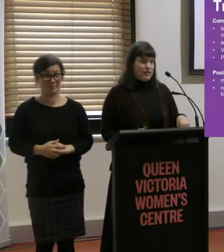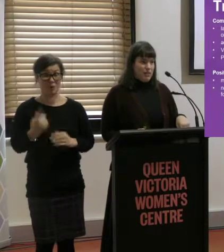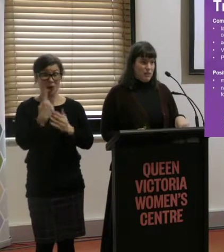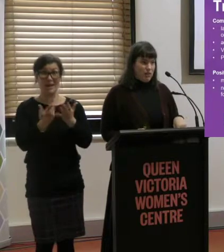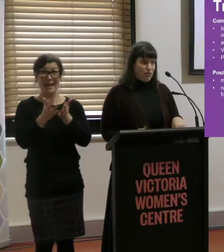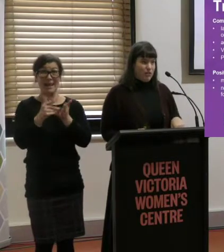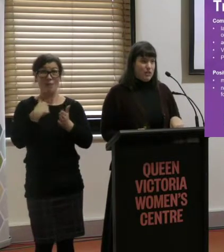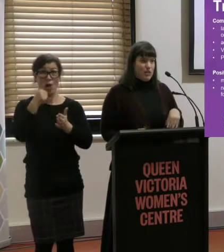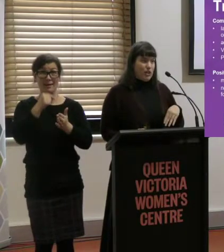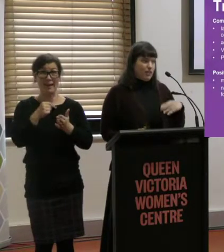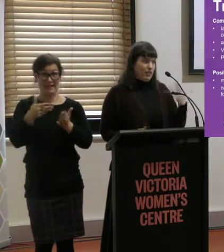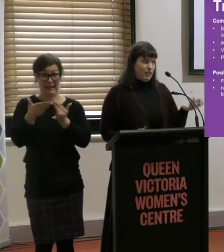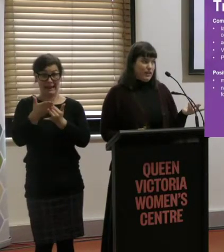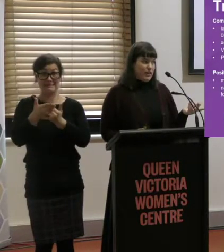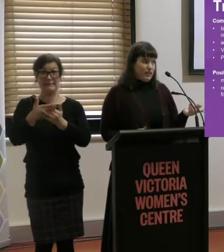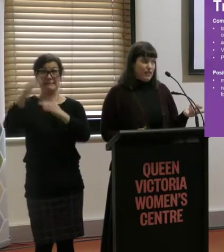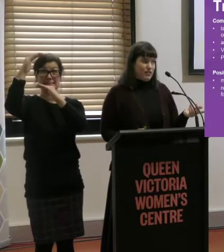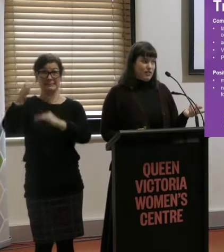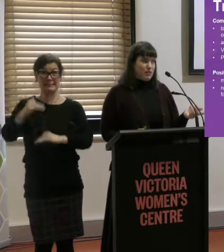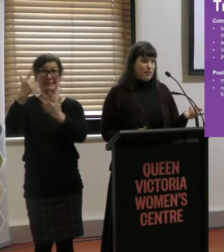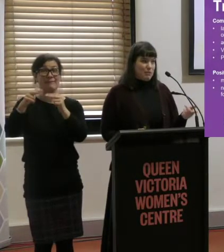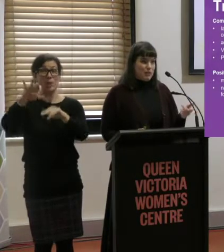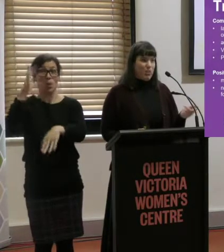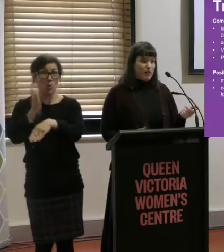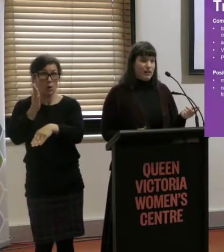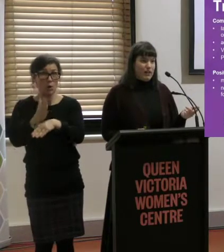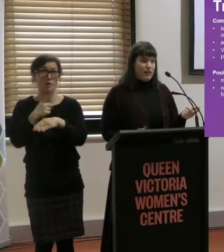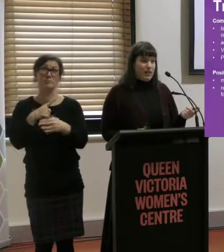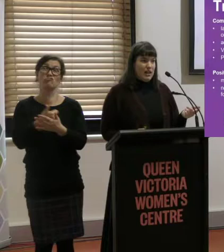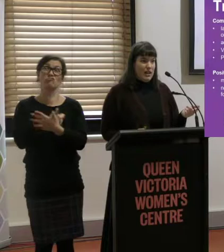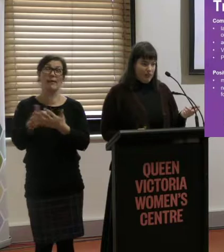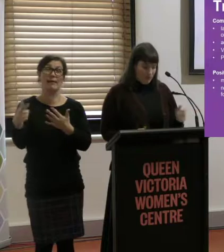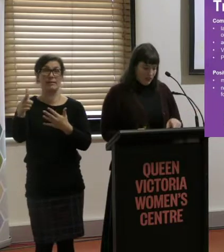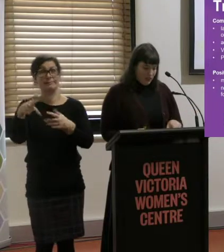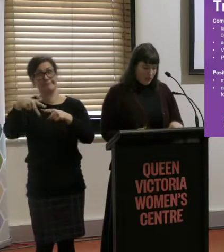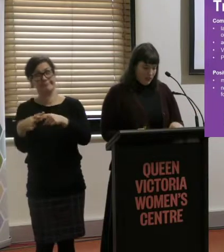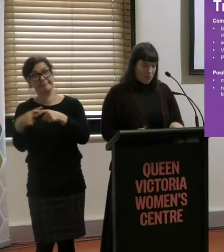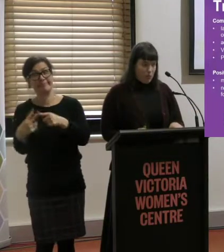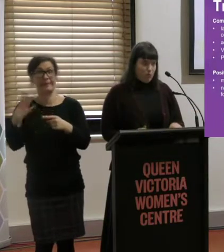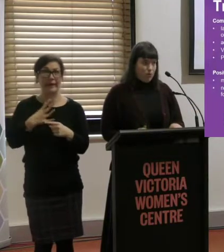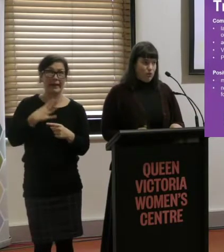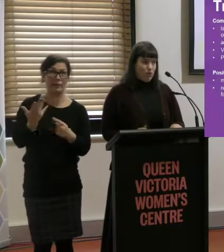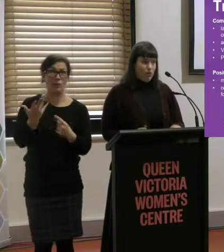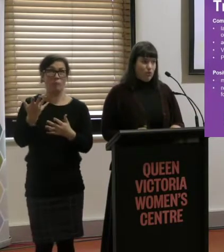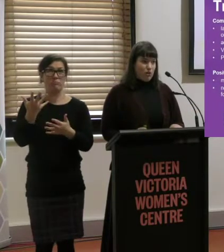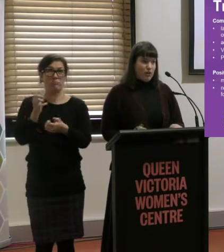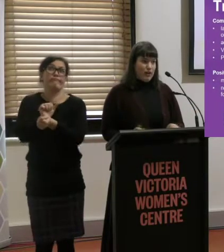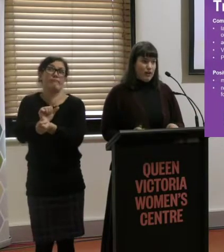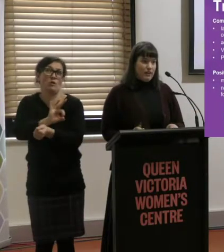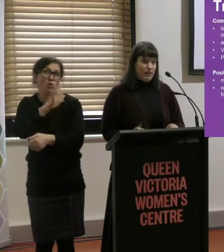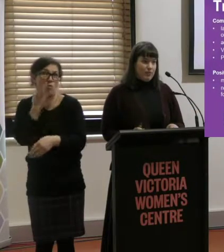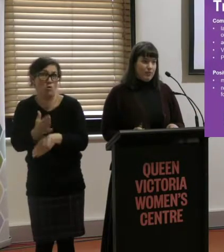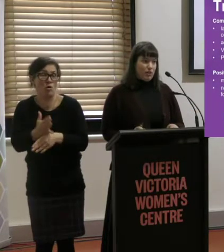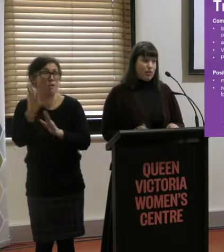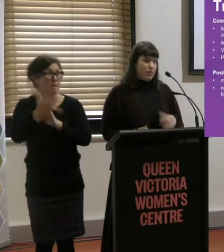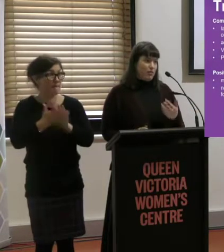way to access the platform. So if that elevator is out of service, which happens quite regularly, people who require,